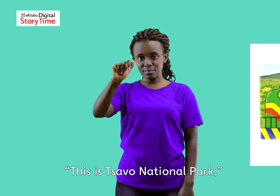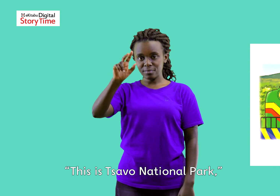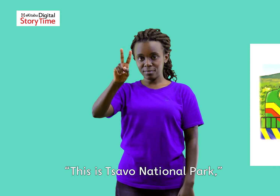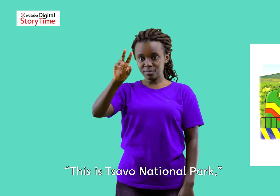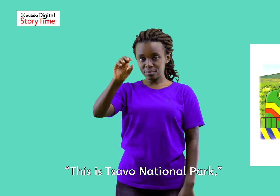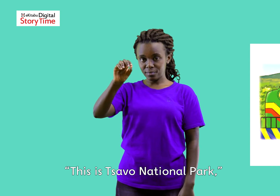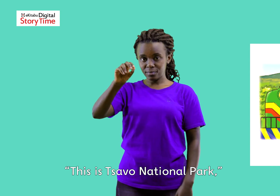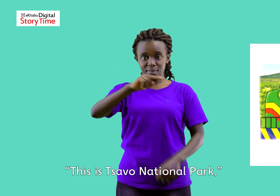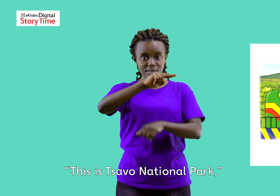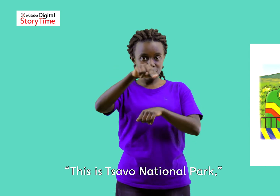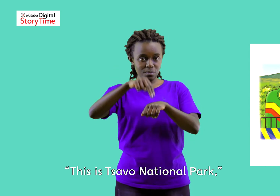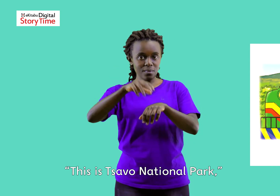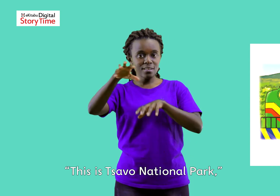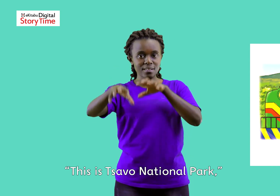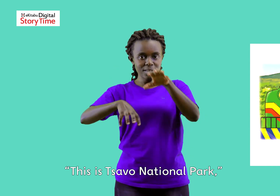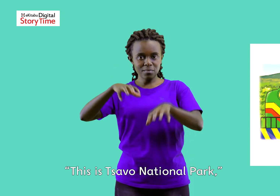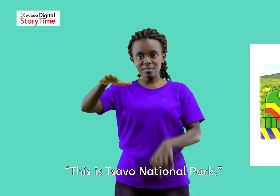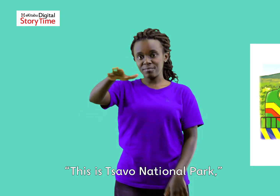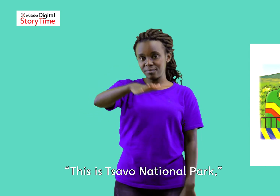This is Savo National Park, Mother tells them.